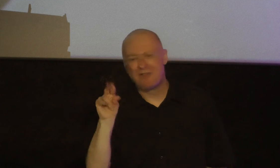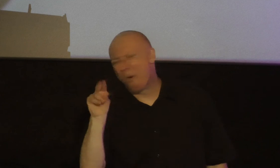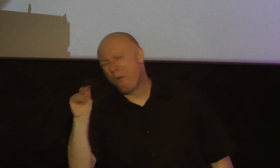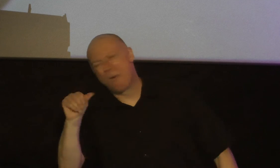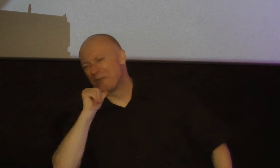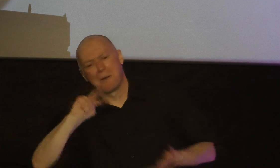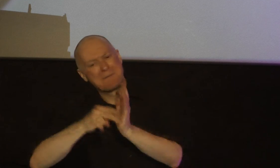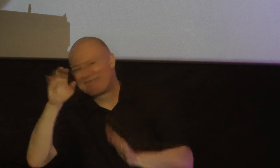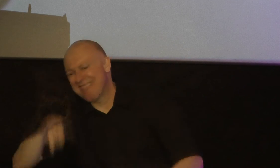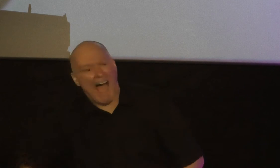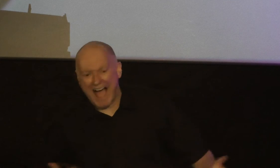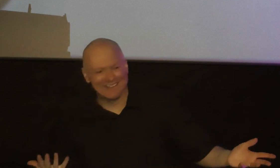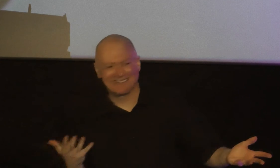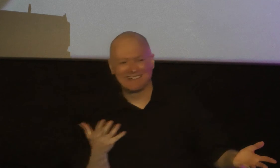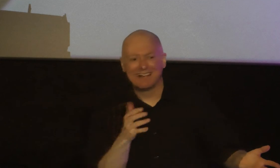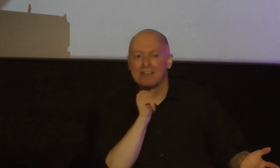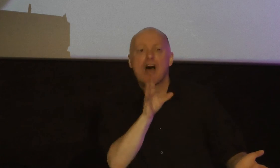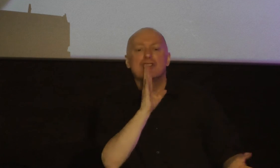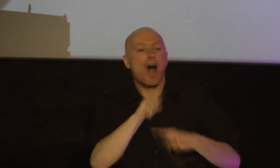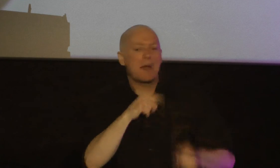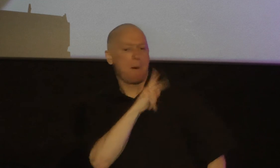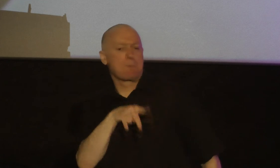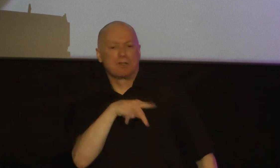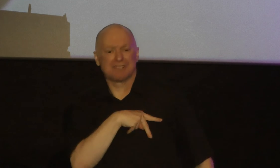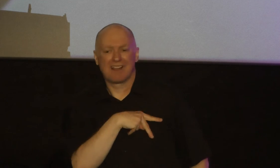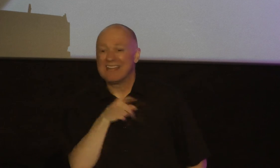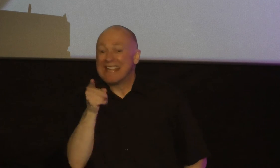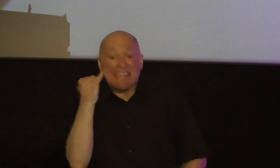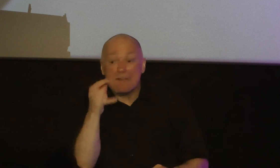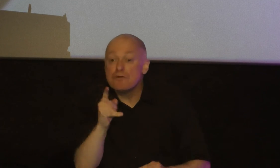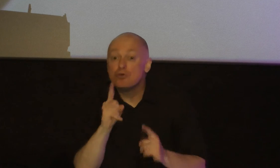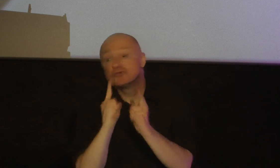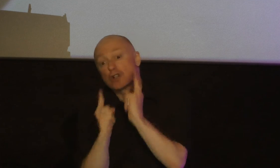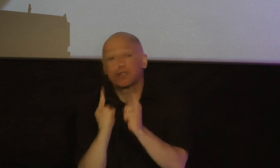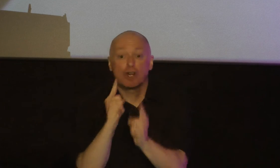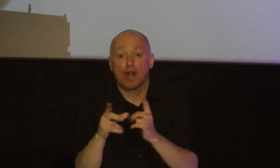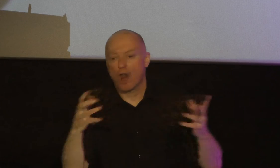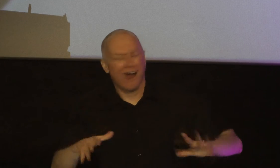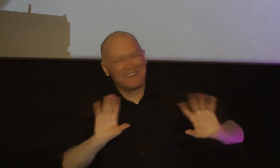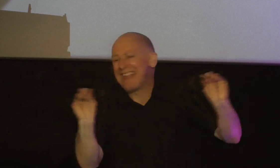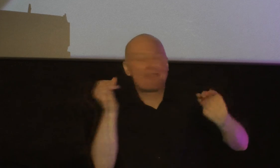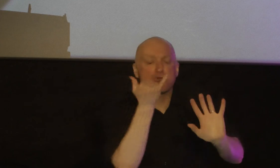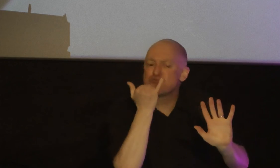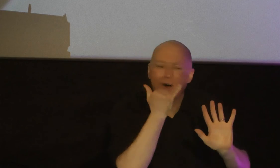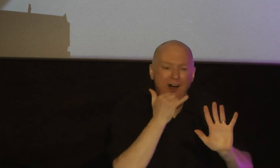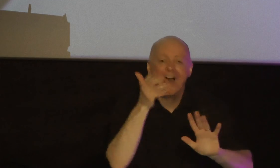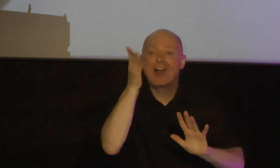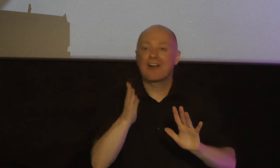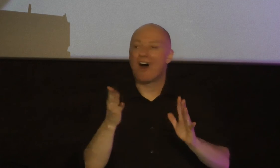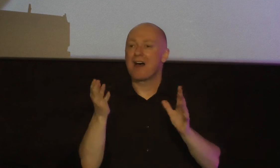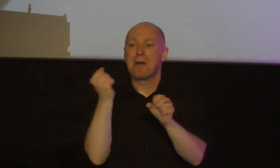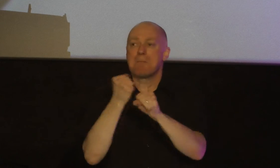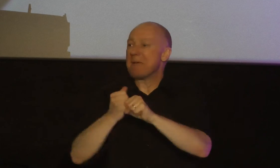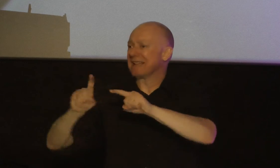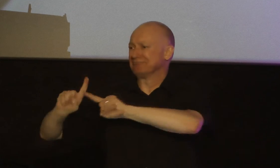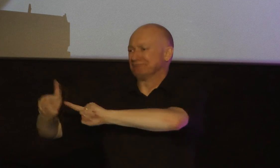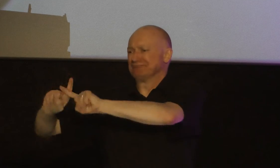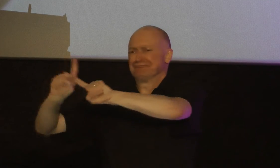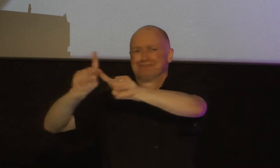we're not talking about transforming talkative people into less talkative people at all God has made everyone wonderfully and fearfully and beautifully it's a beautiful